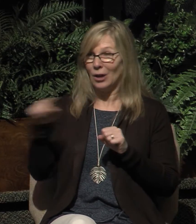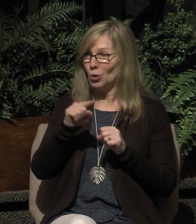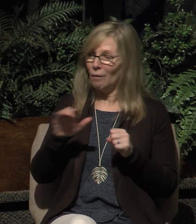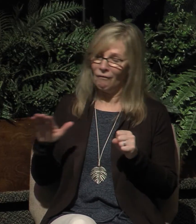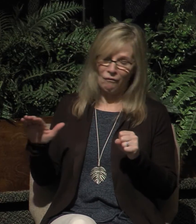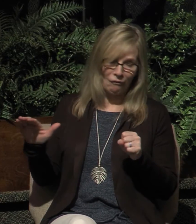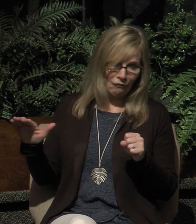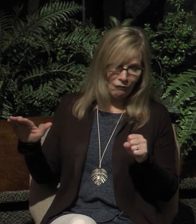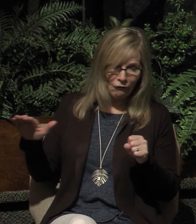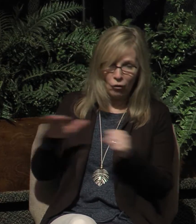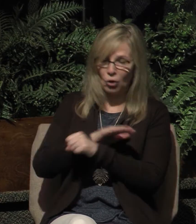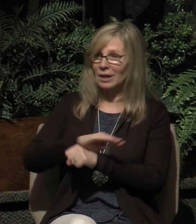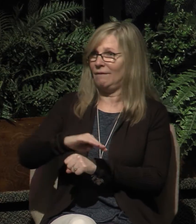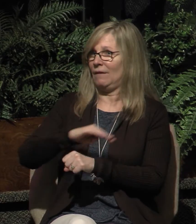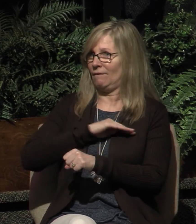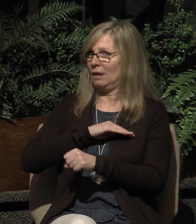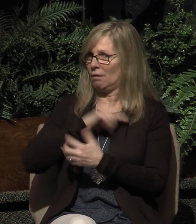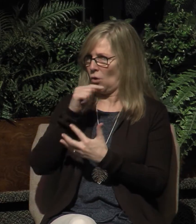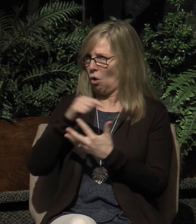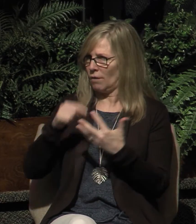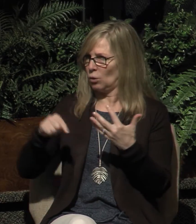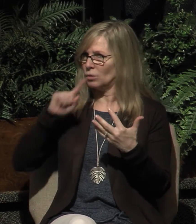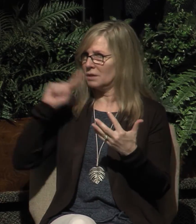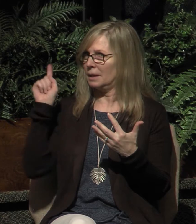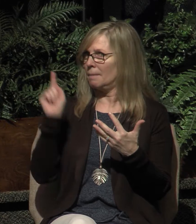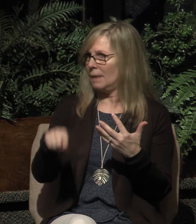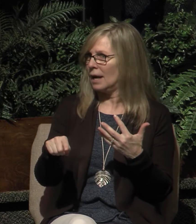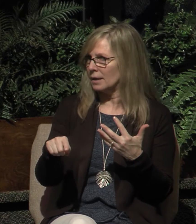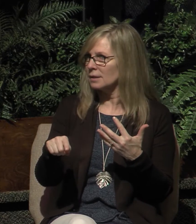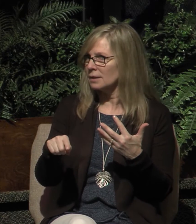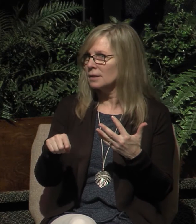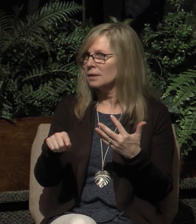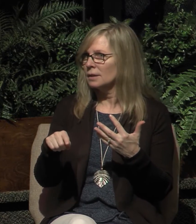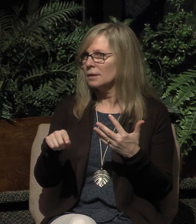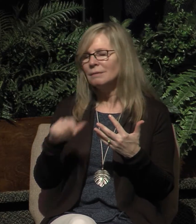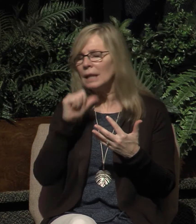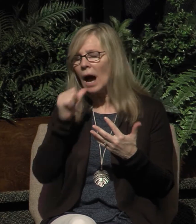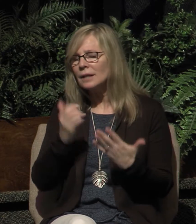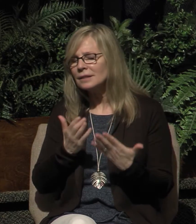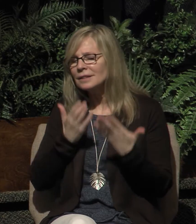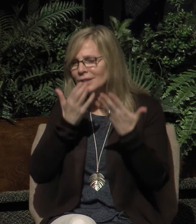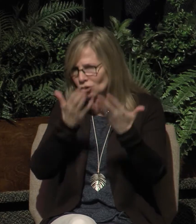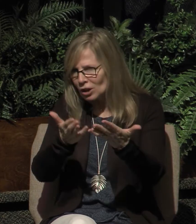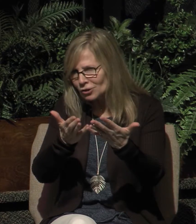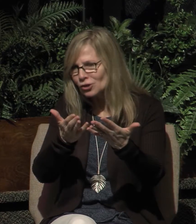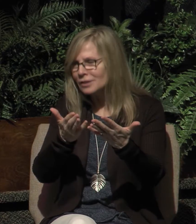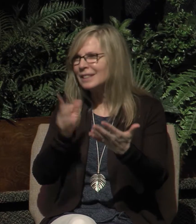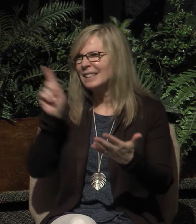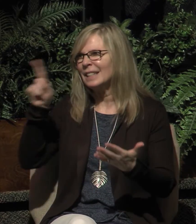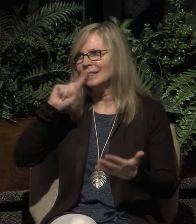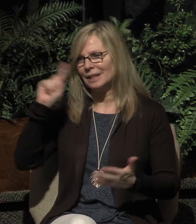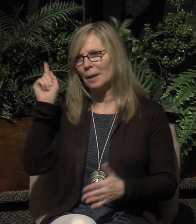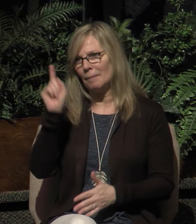fulfill these commands, and I would add they are commands. These are not suggestions. These are commands from God.